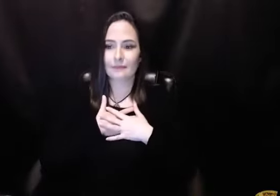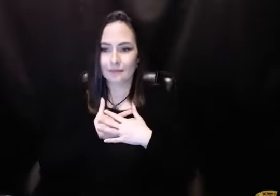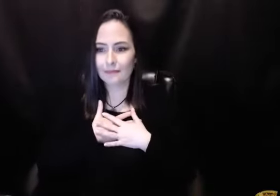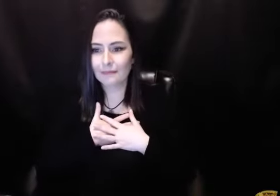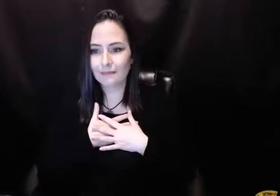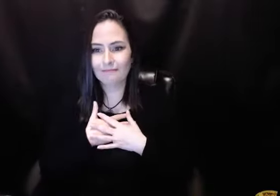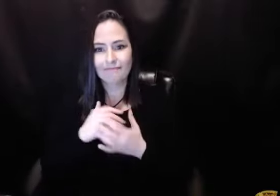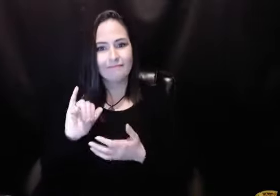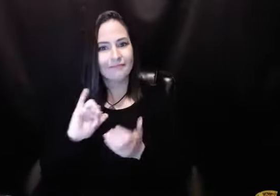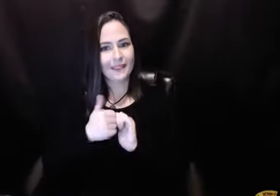to the family.